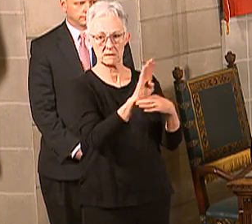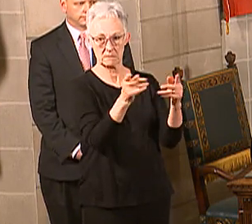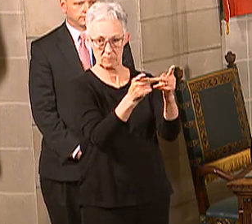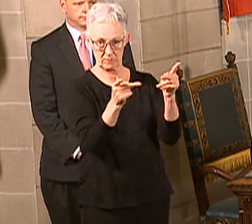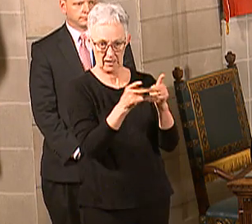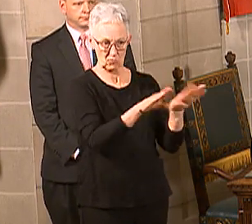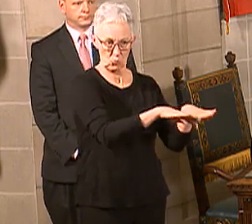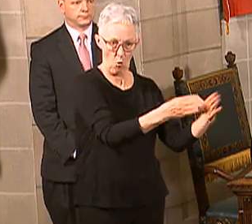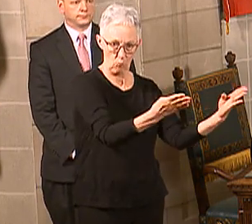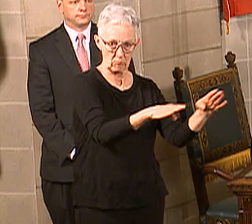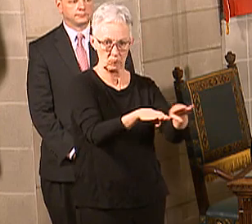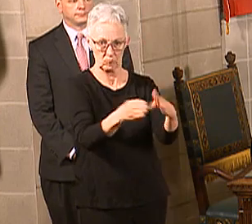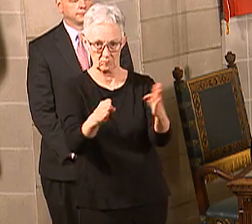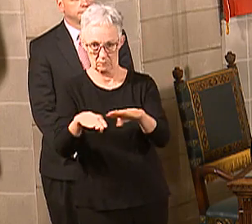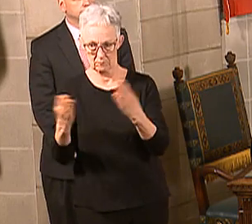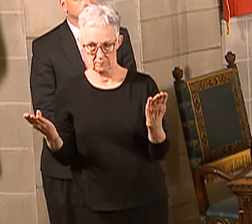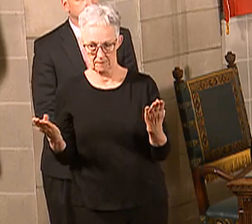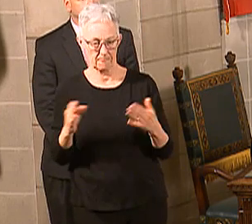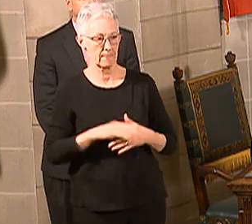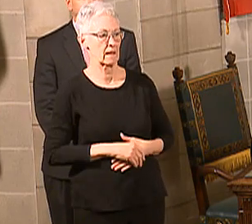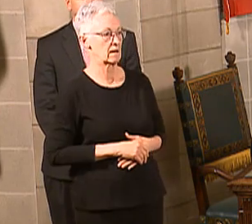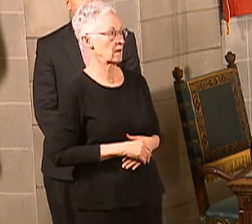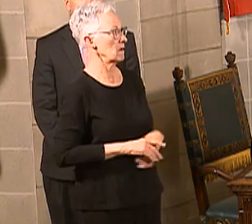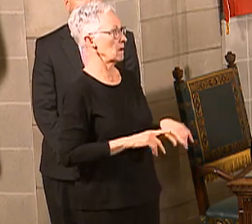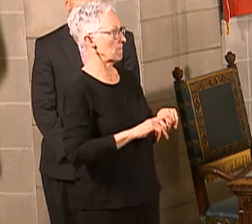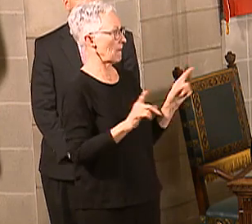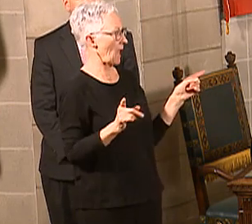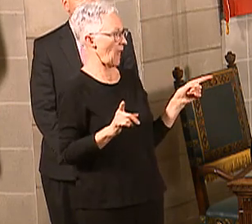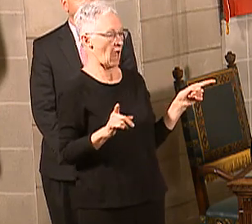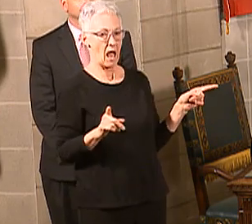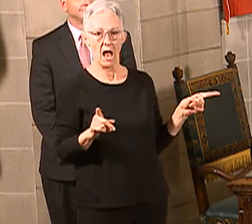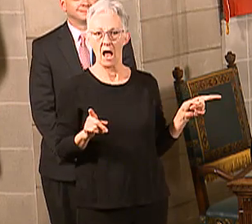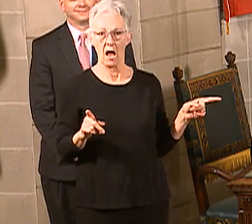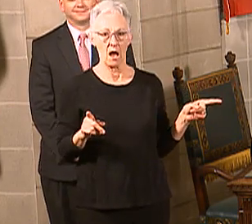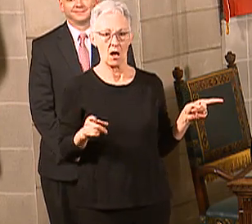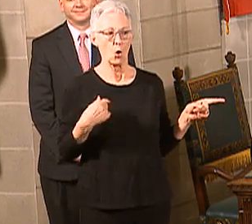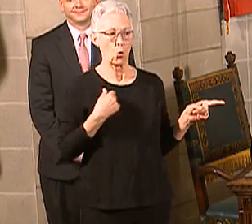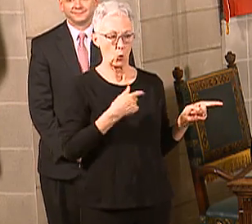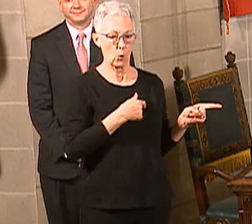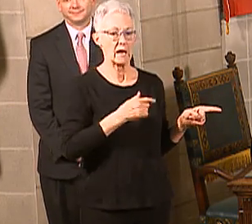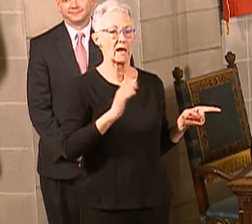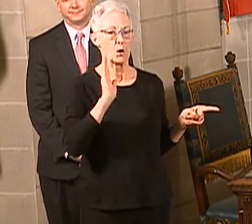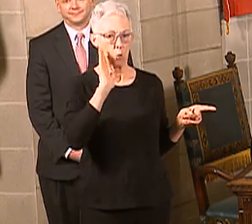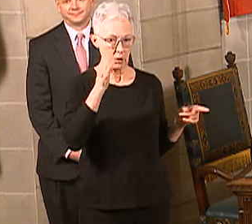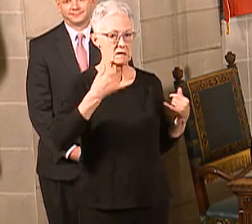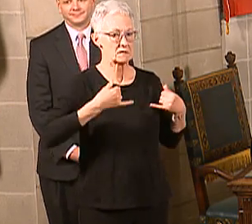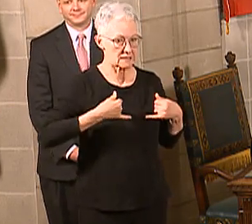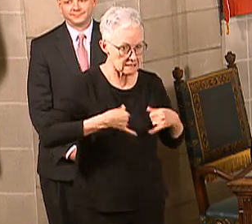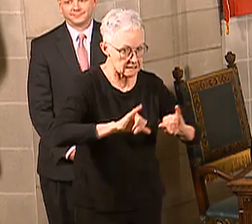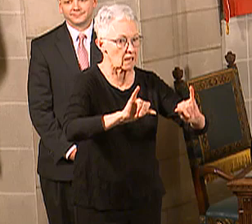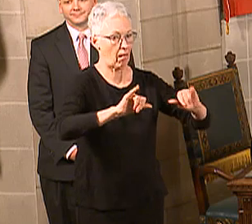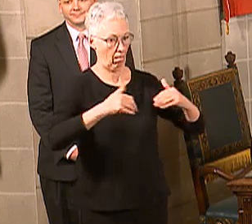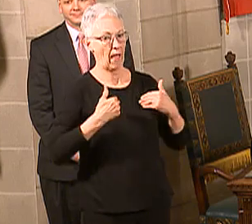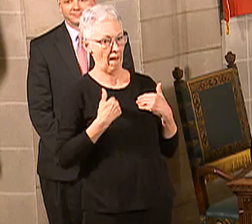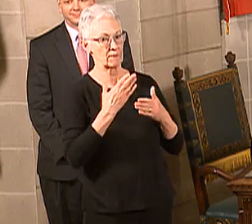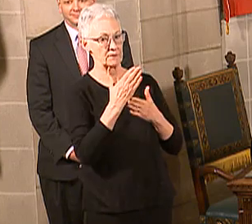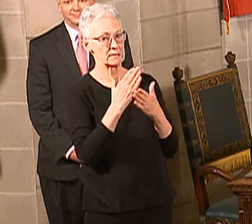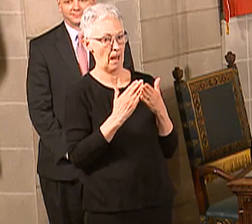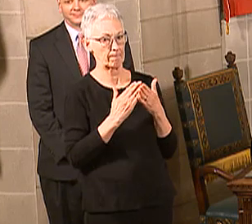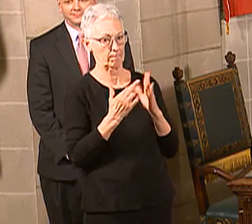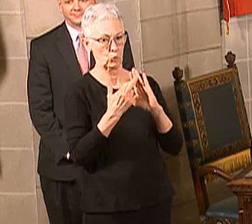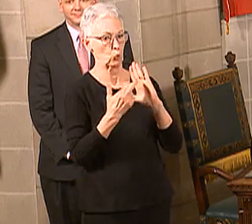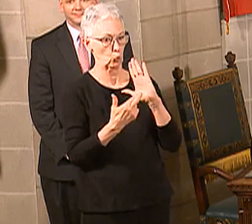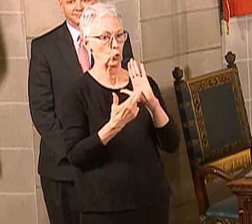that there will not be no restrictions. That's a double negative. I know that's bad English. But the point being is that there will still be restrictions after